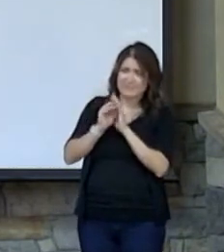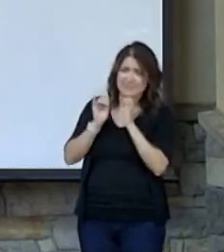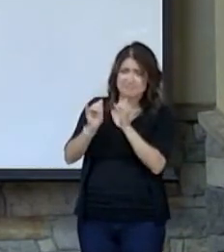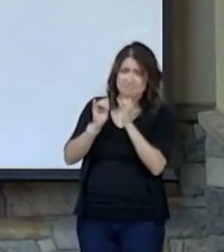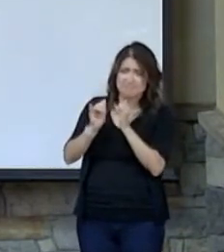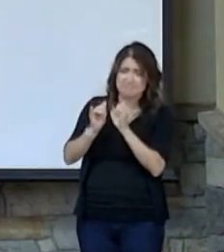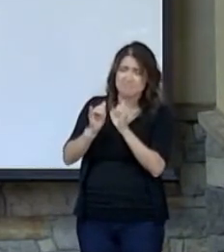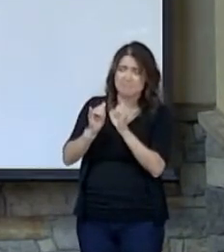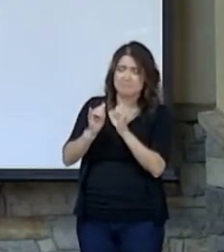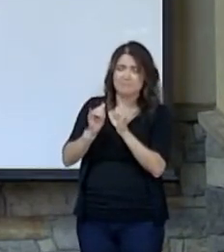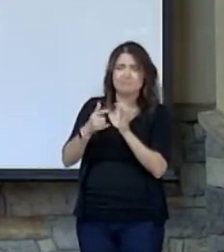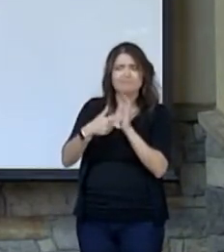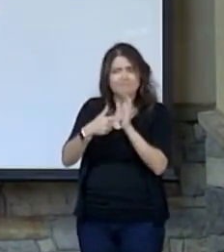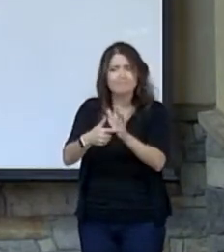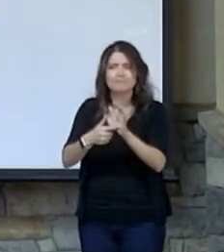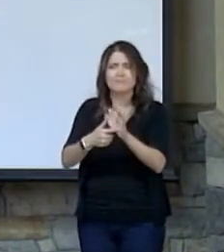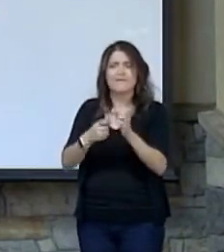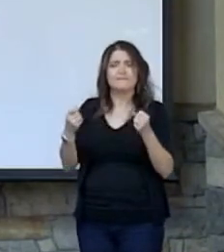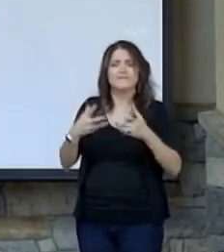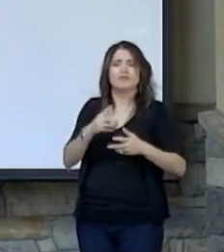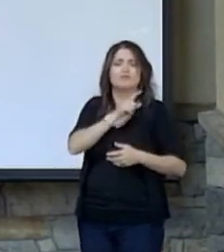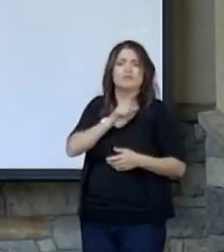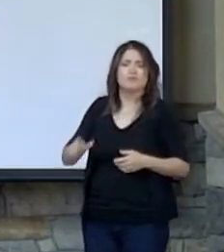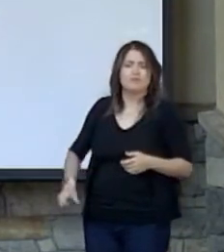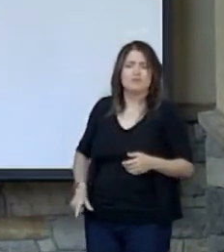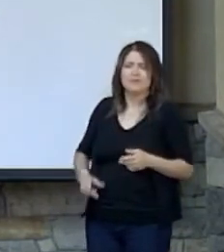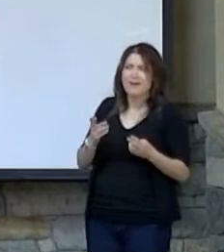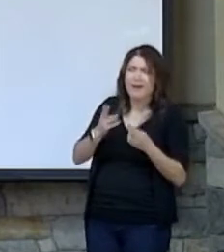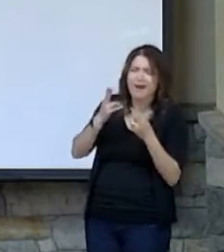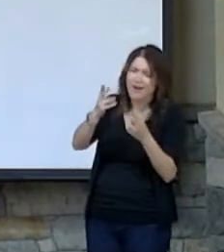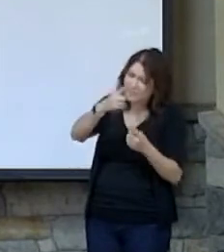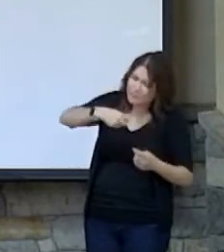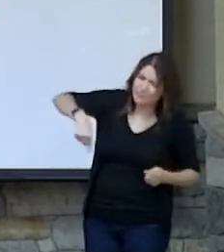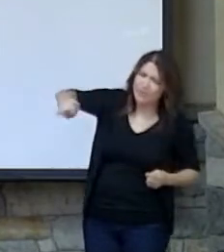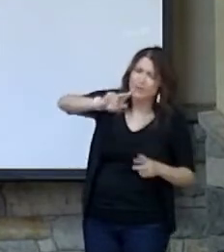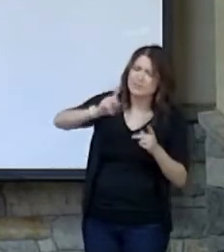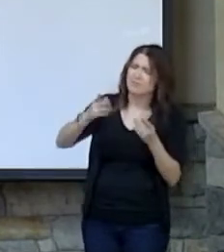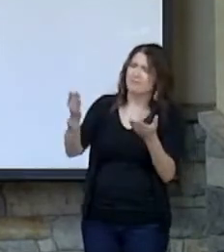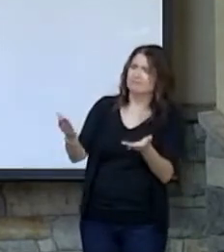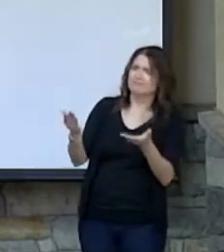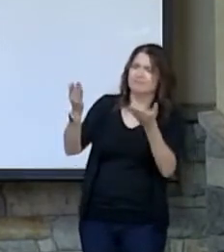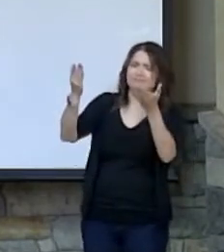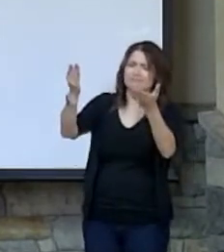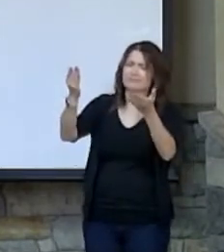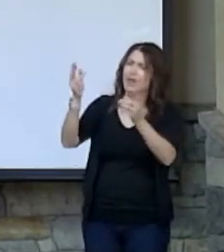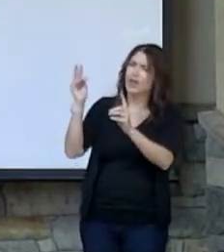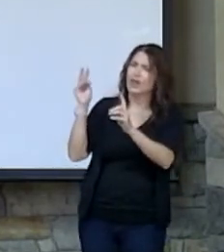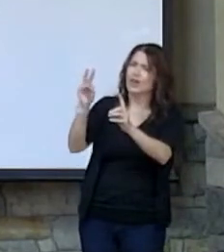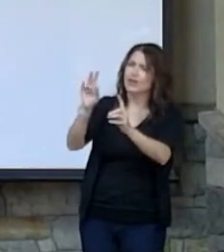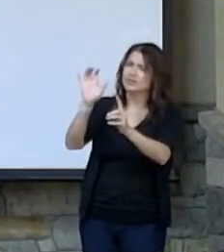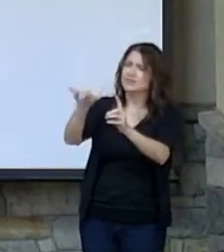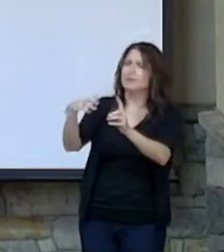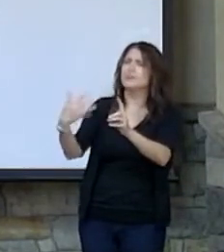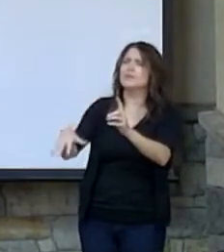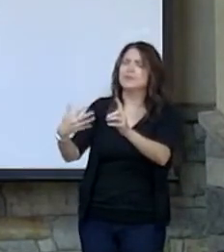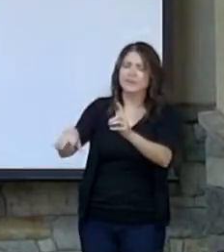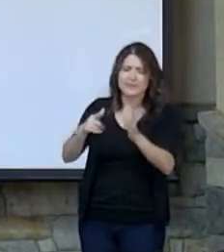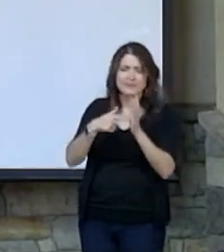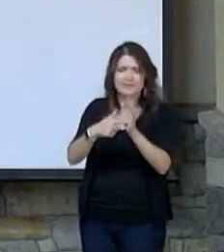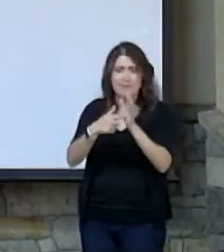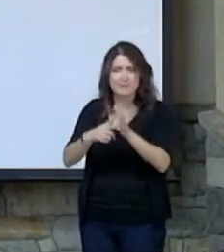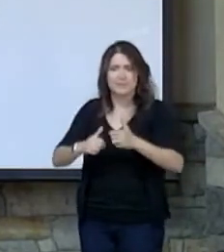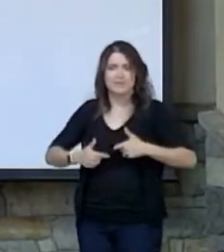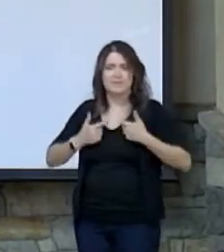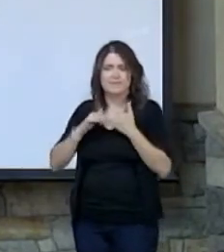who fear the Lord. Honor those people. Lift them up. Look to them as examples of way to live.